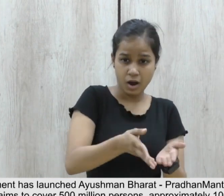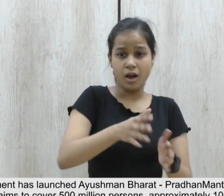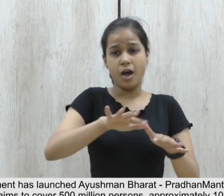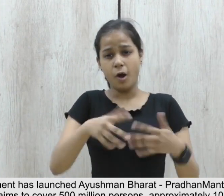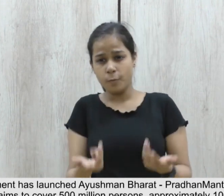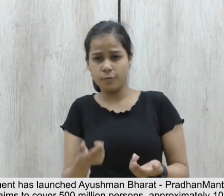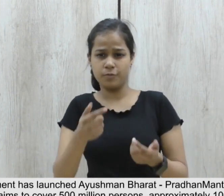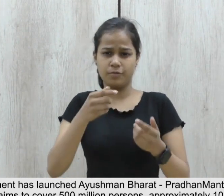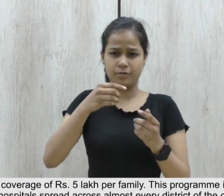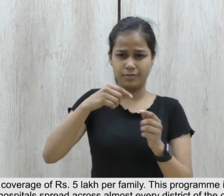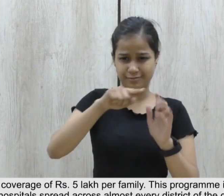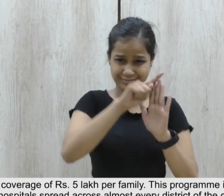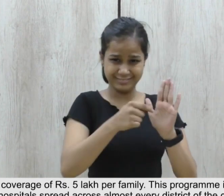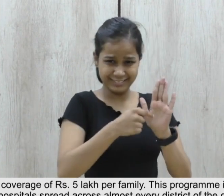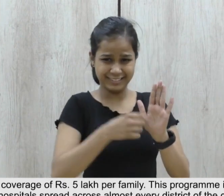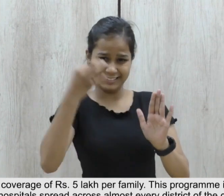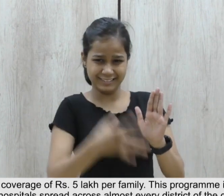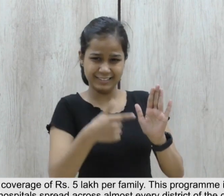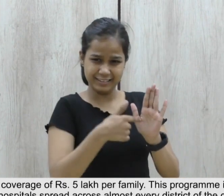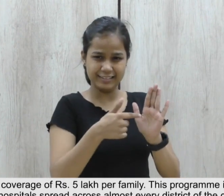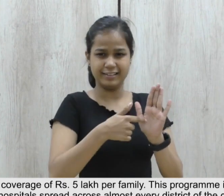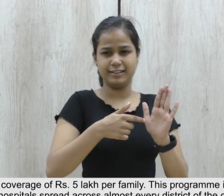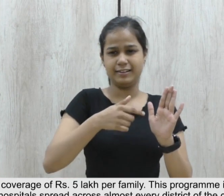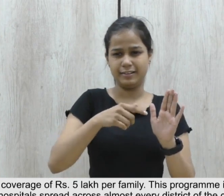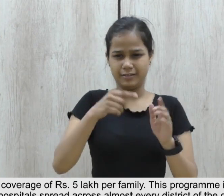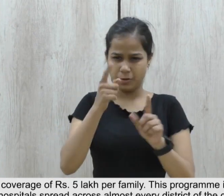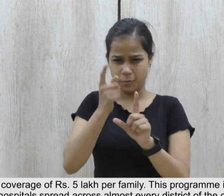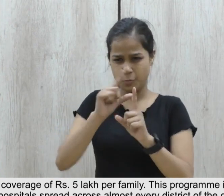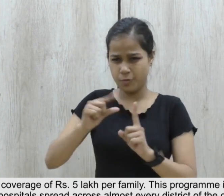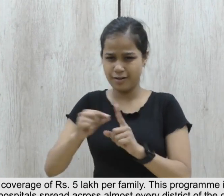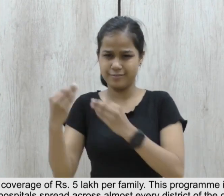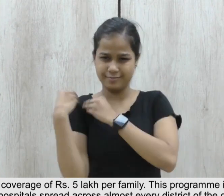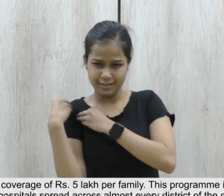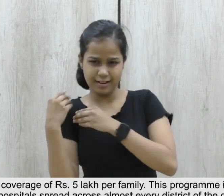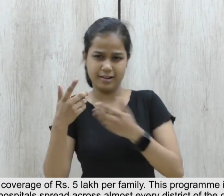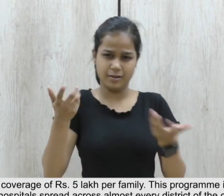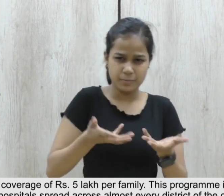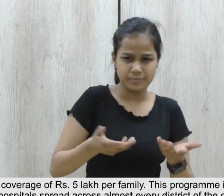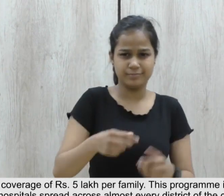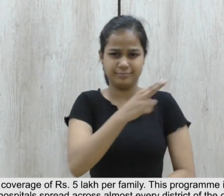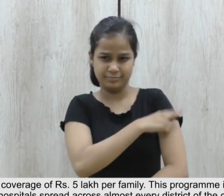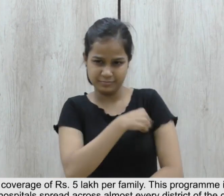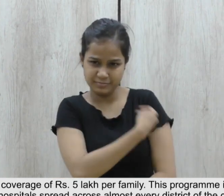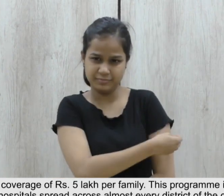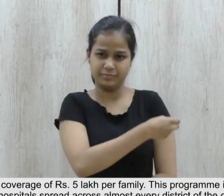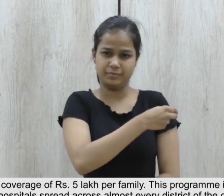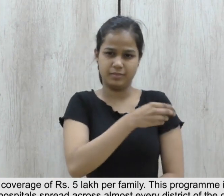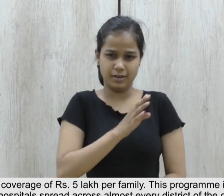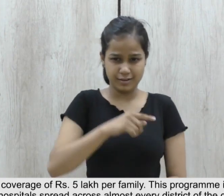an annual insurance coverage of Rs. 5 lakh per family. This